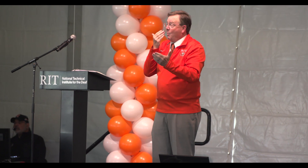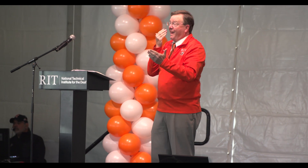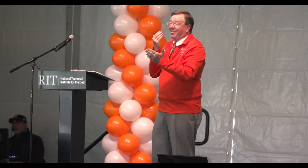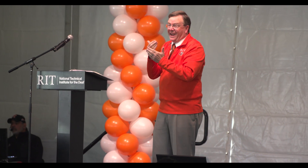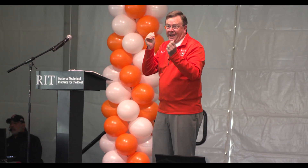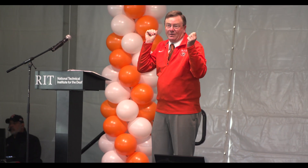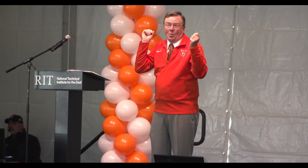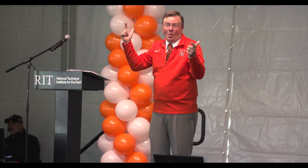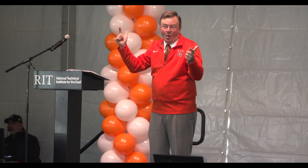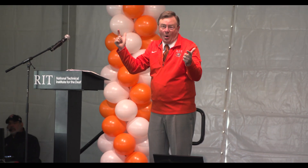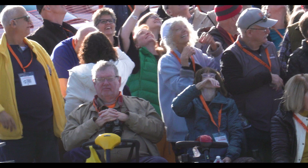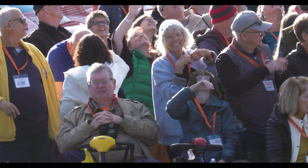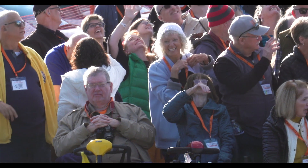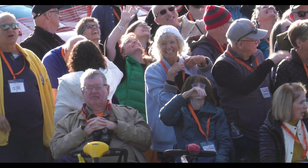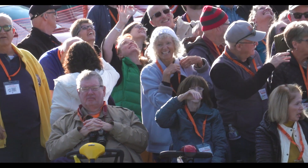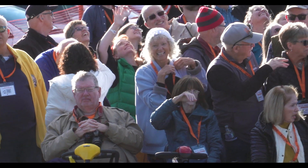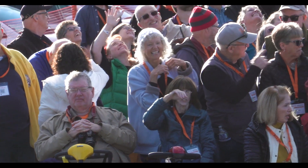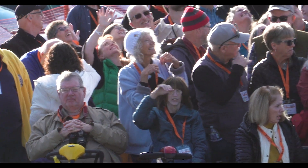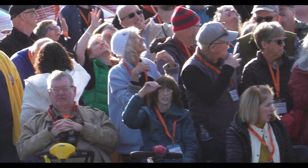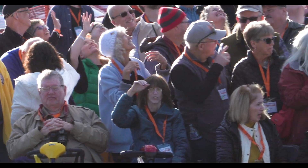other. I want to thank all of you.